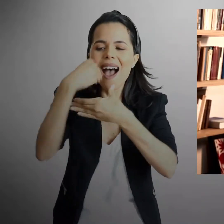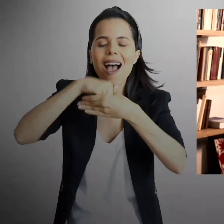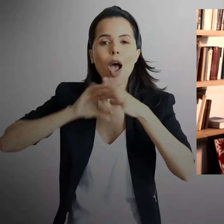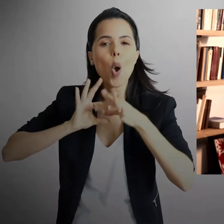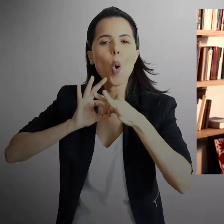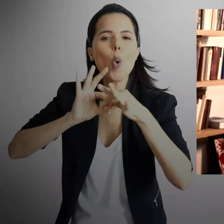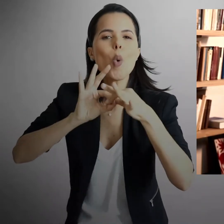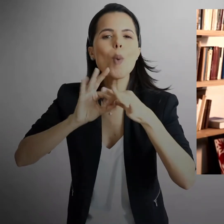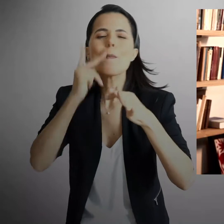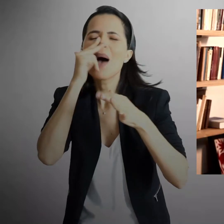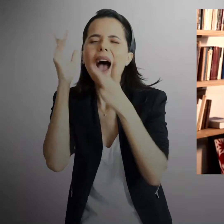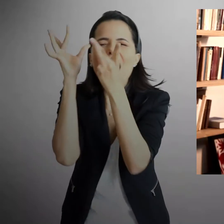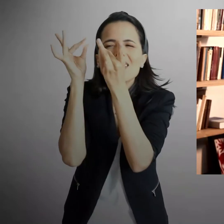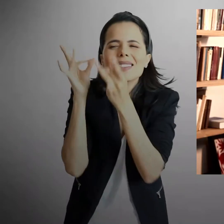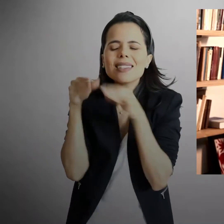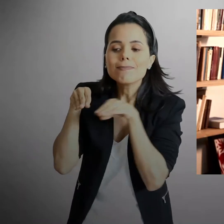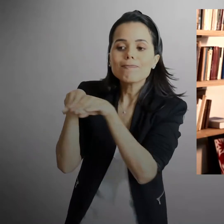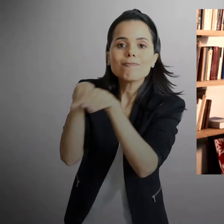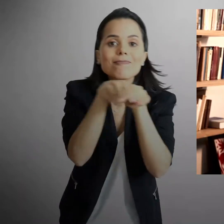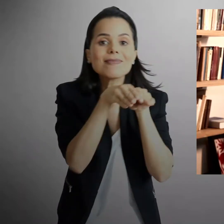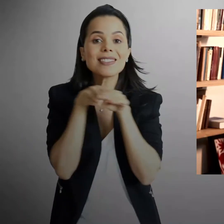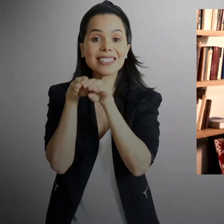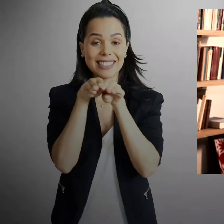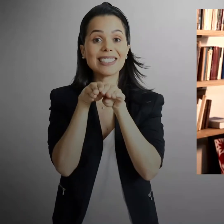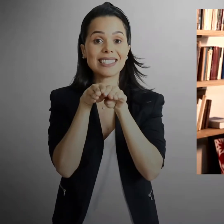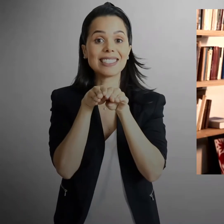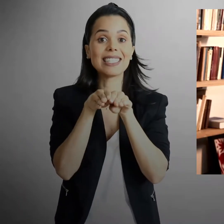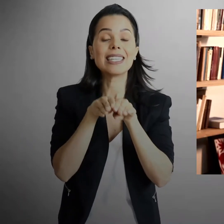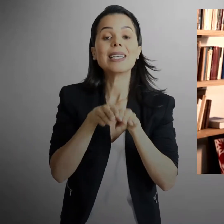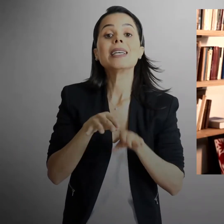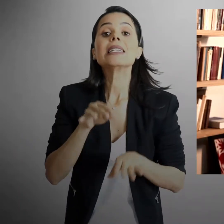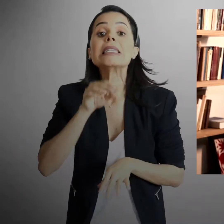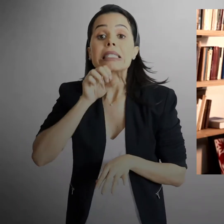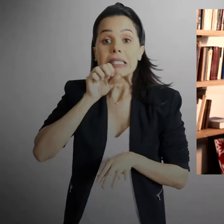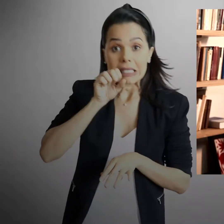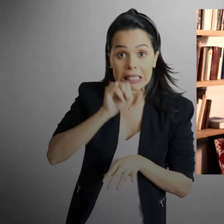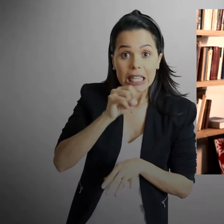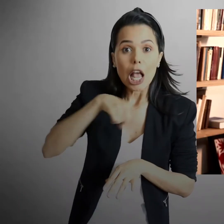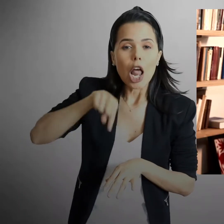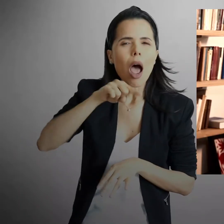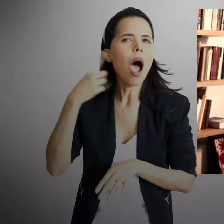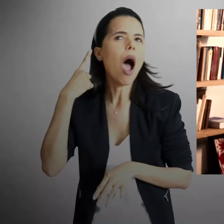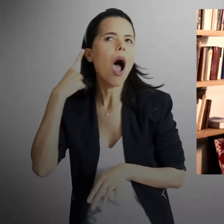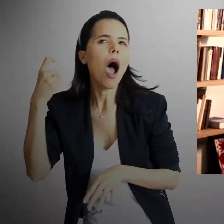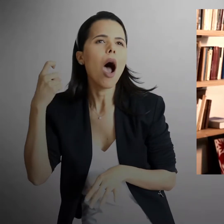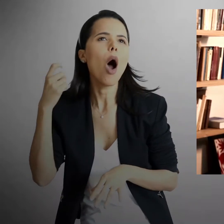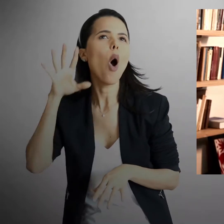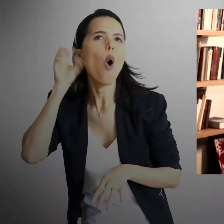pretty similar design, maybe an identical design. The large parts of the language, what we